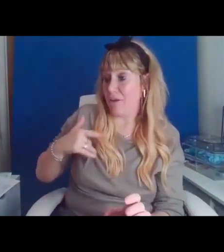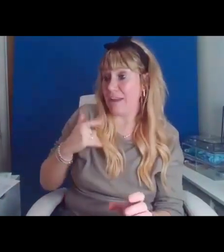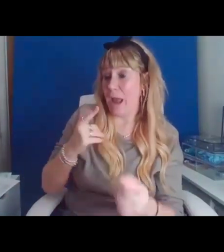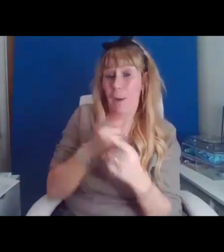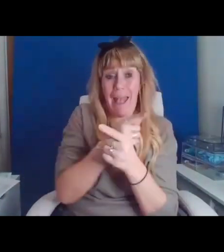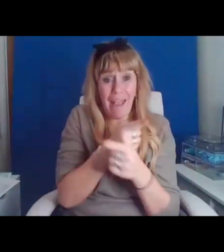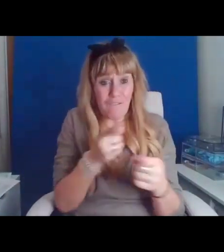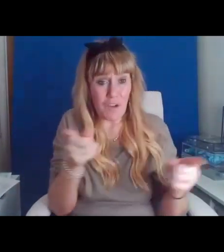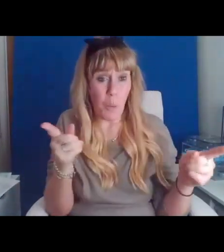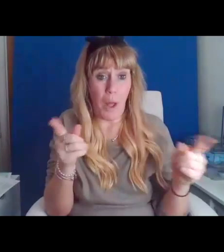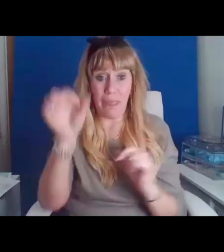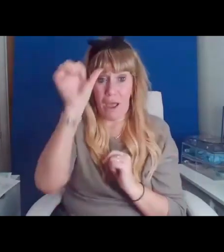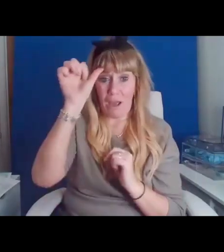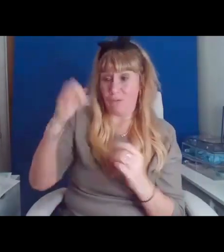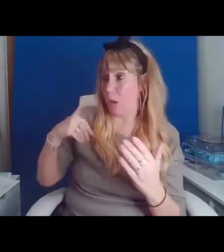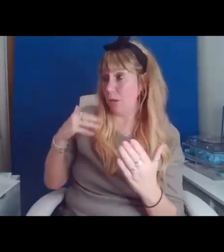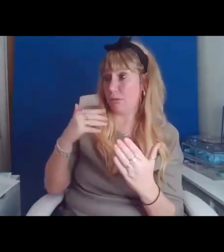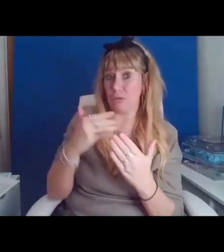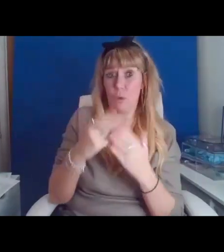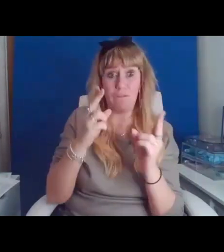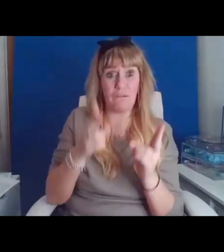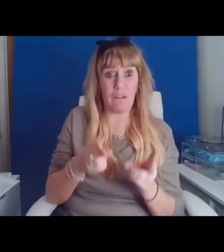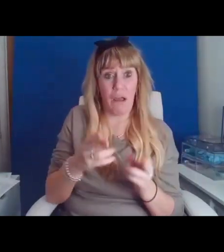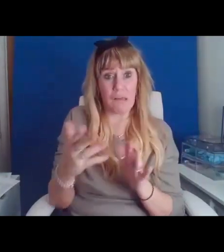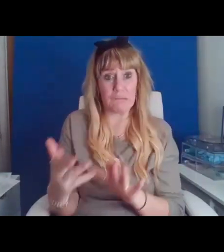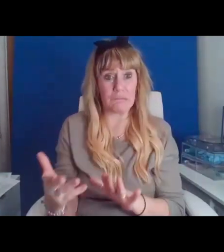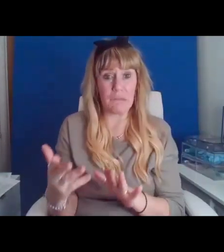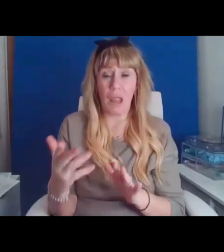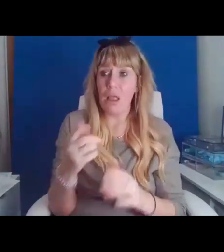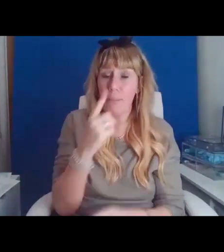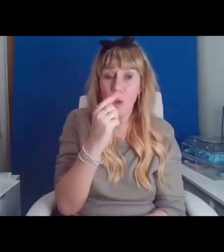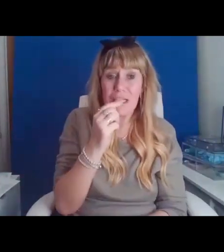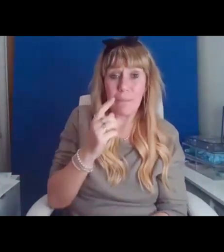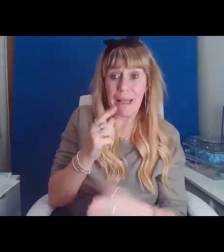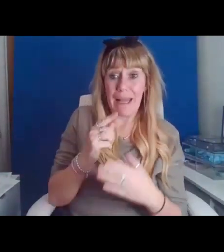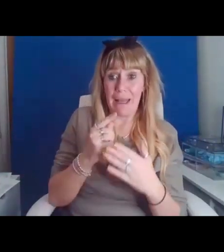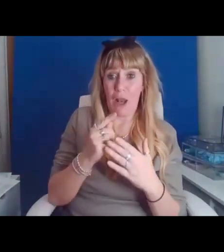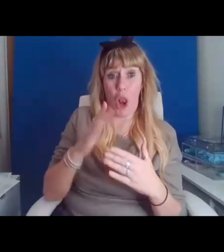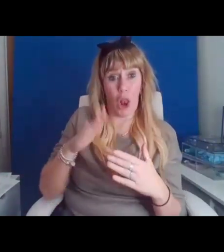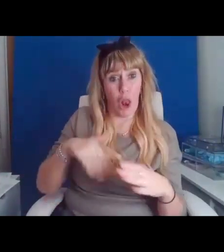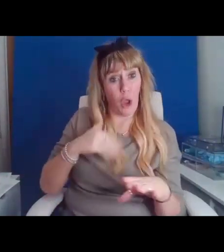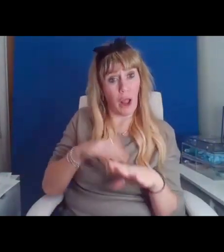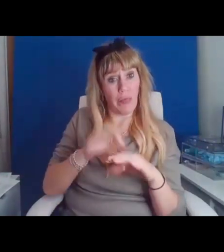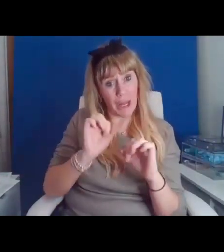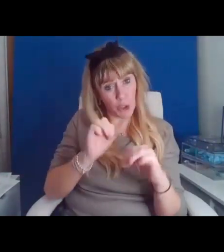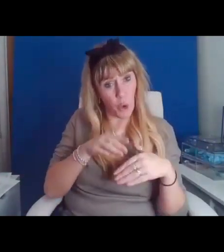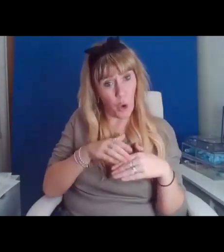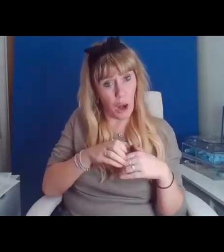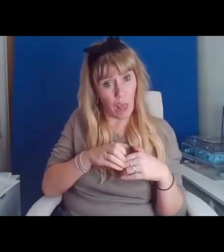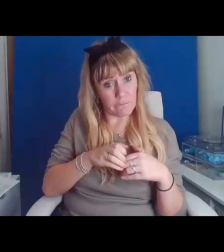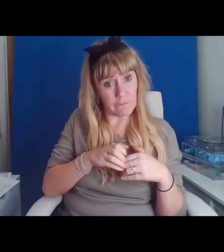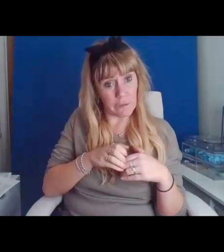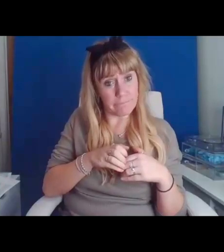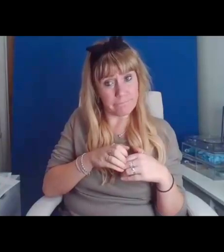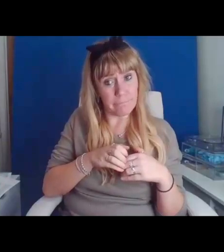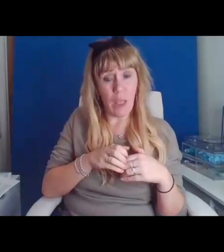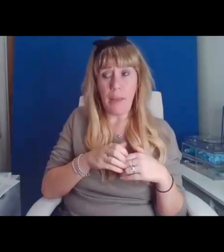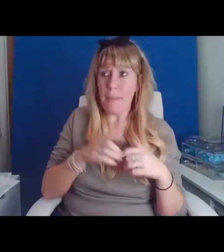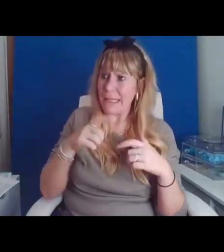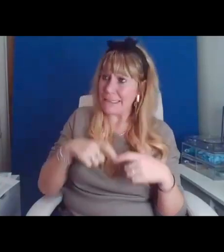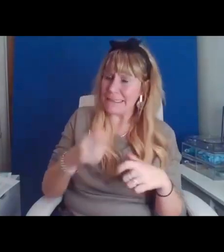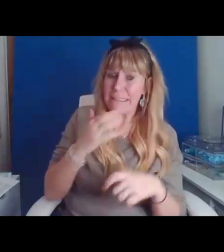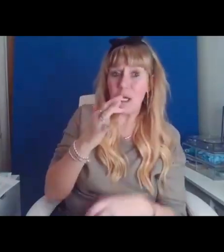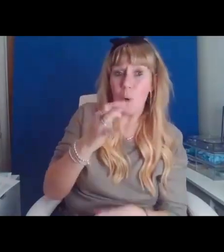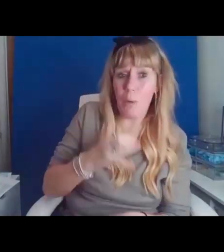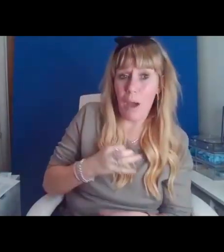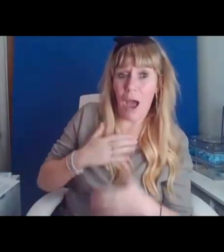I've ever known to have died. She probably outlived your loved ones too. But still we were asked to mourn, as if we